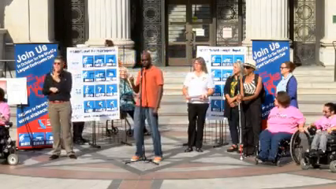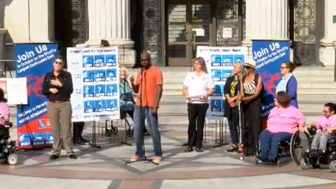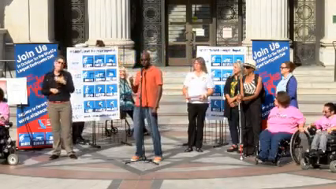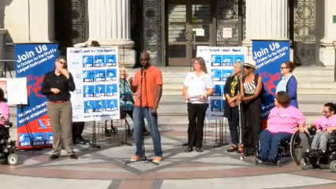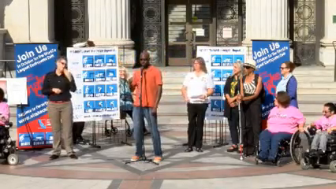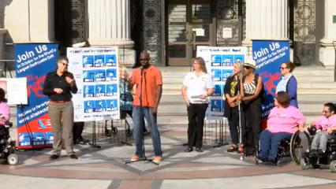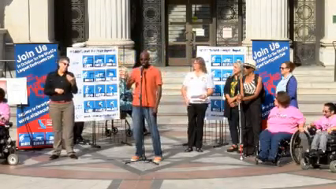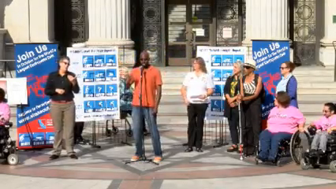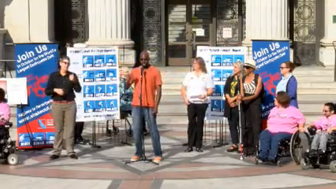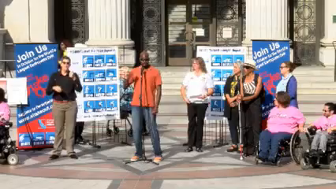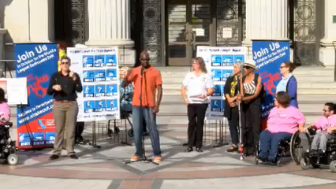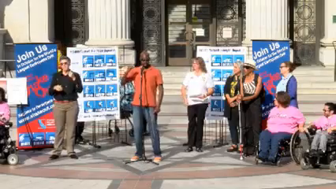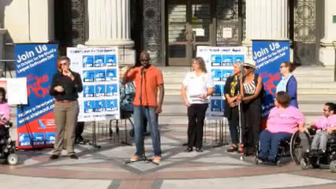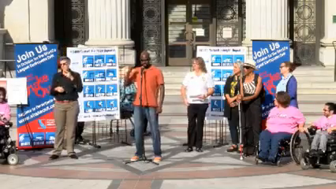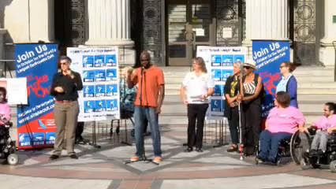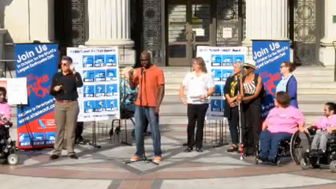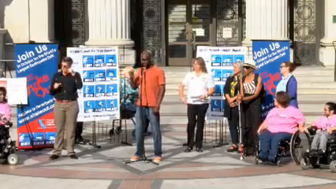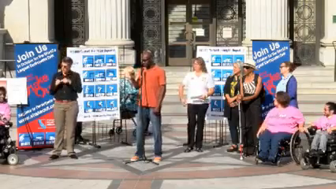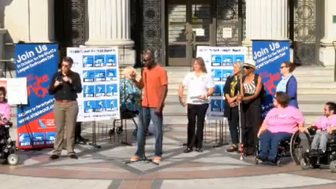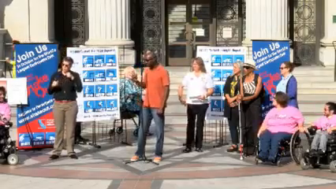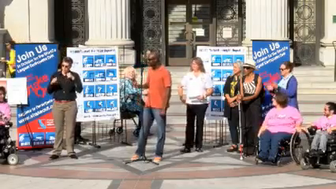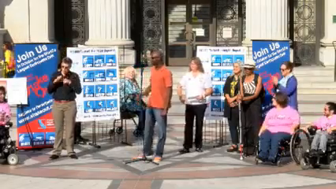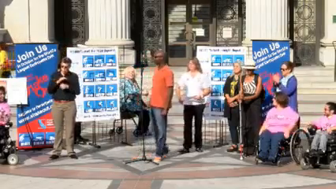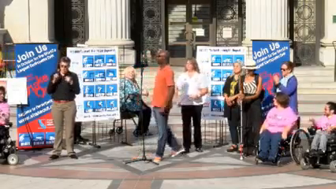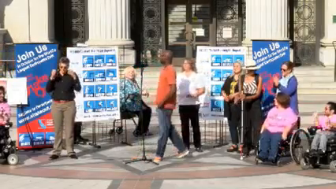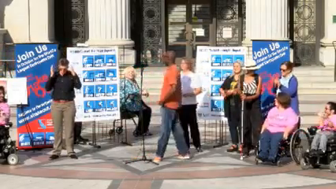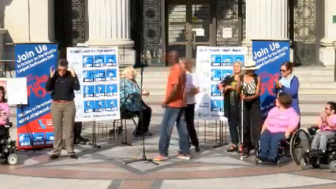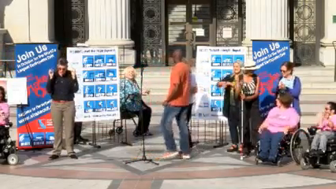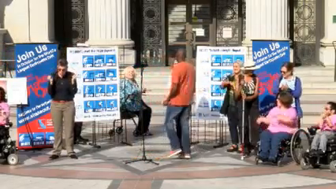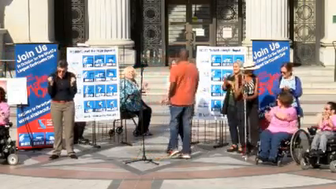drop, cover, hold. And that's it. Thank you.